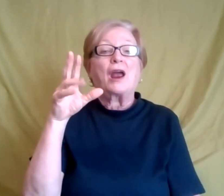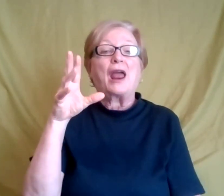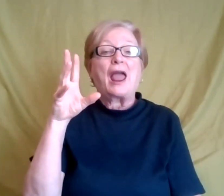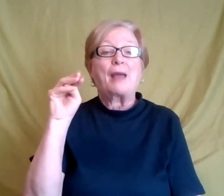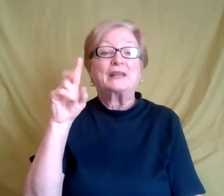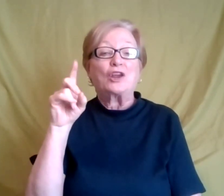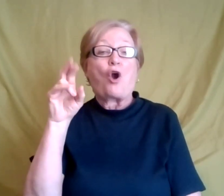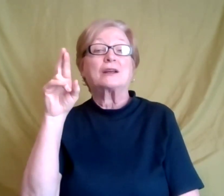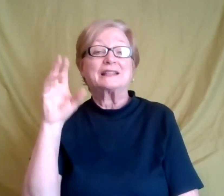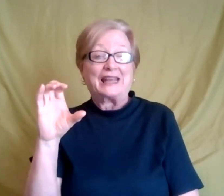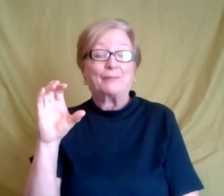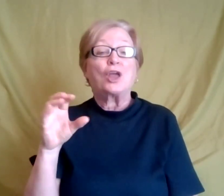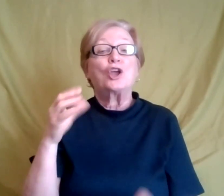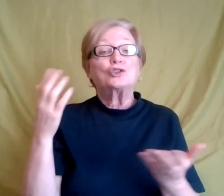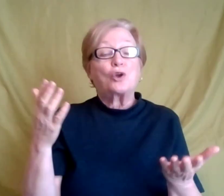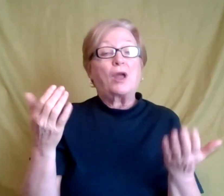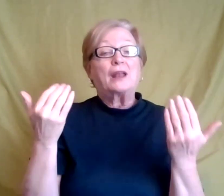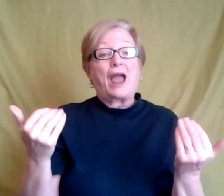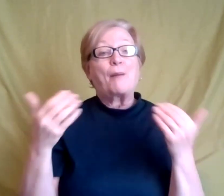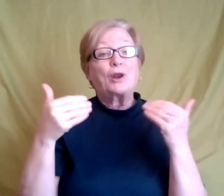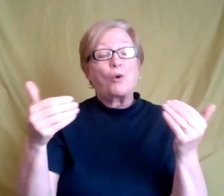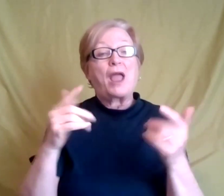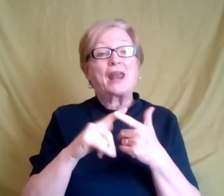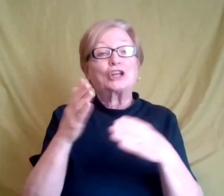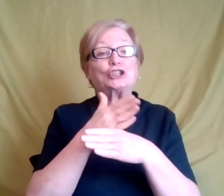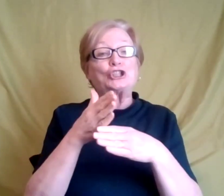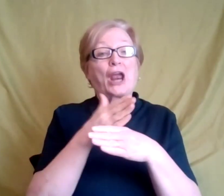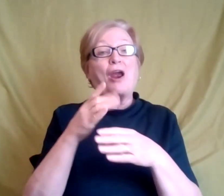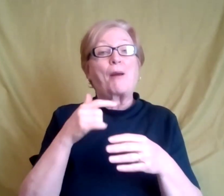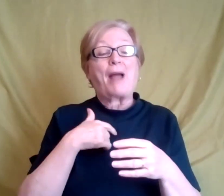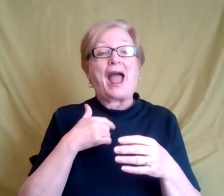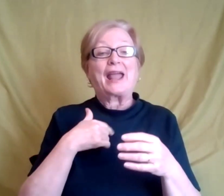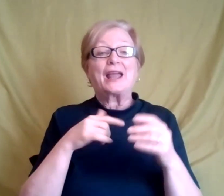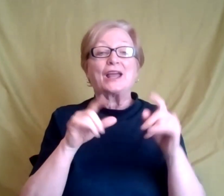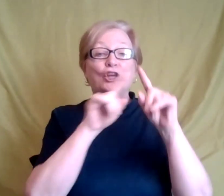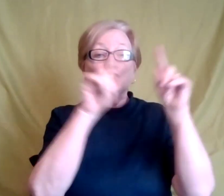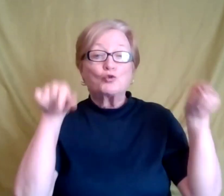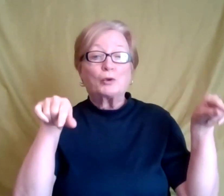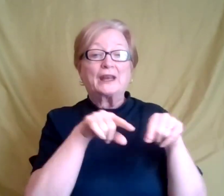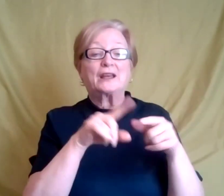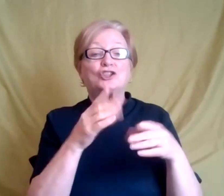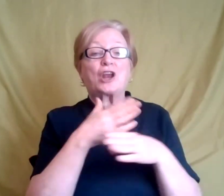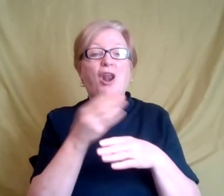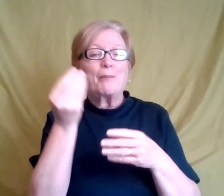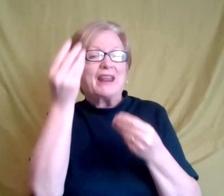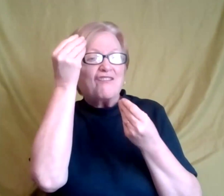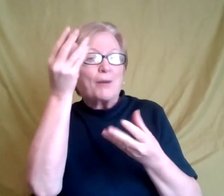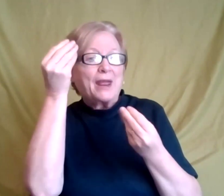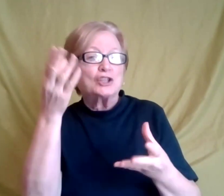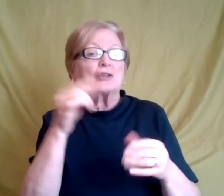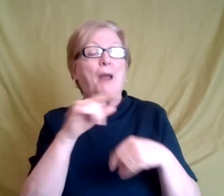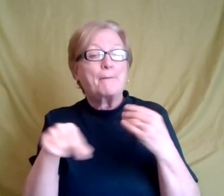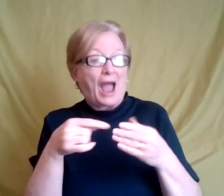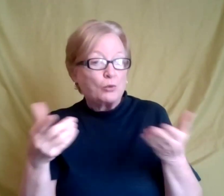so I'm going to share my screen so I could just share a little bit information about